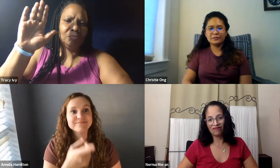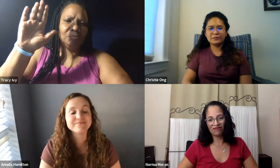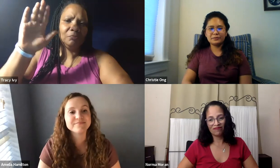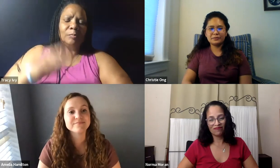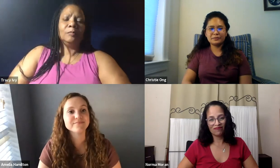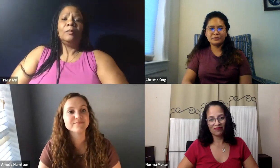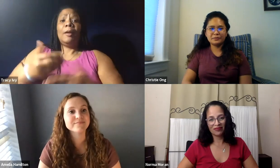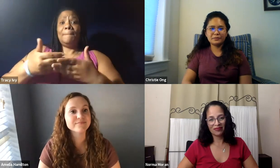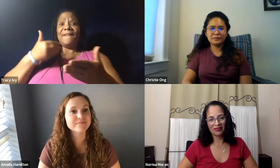Tracy?